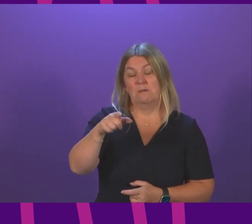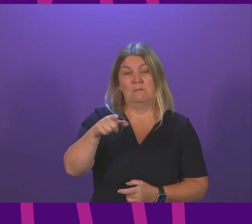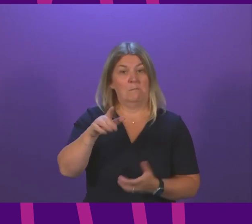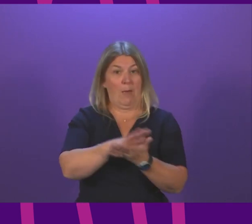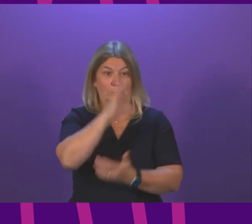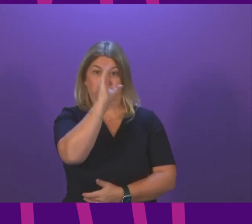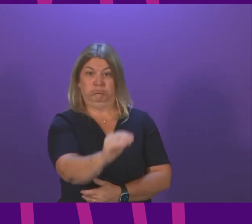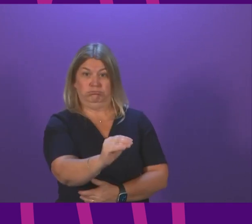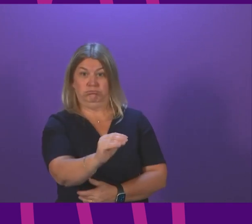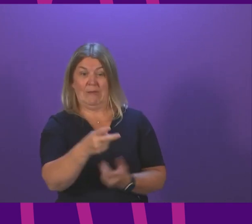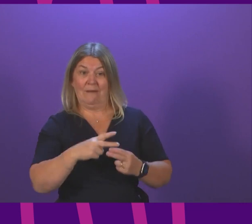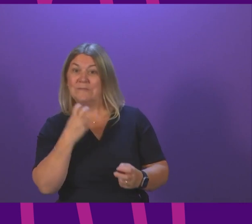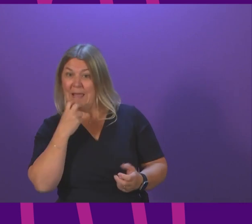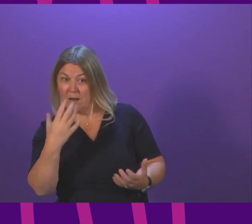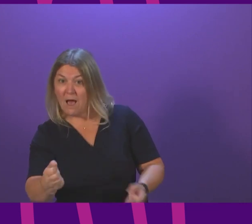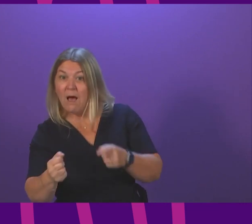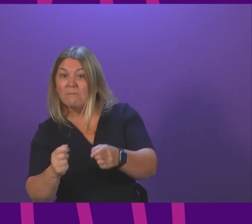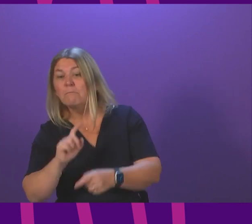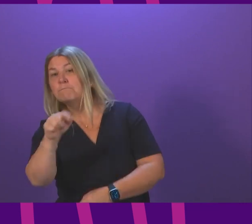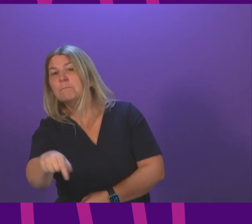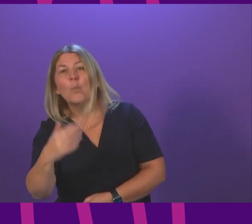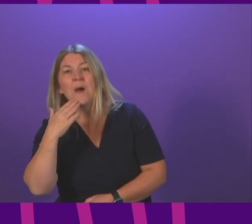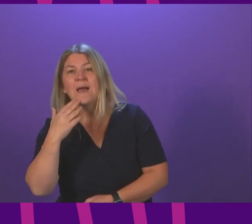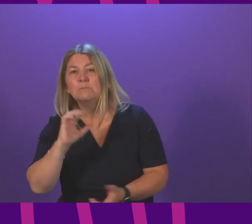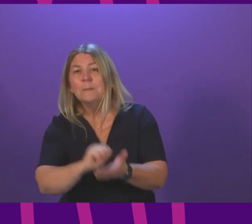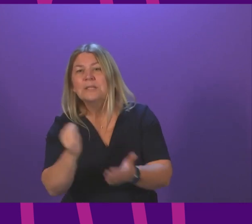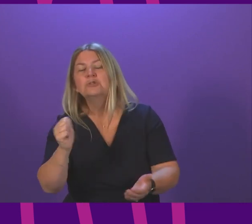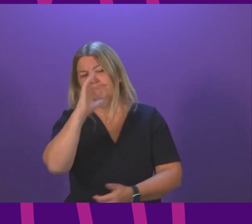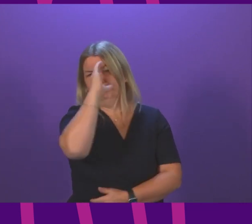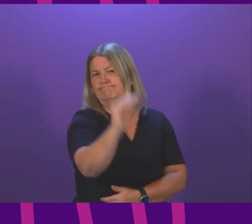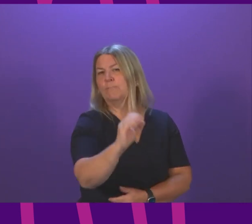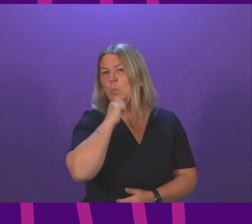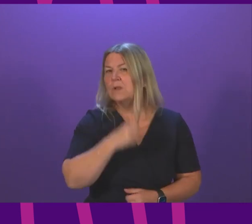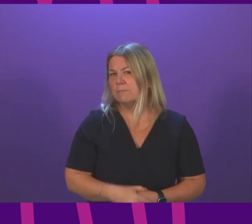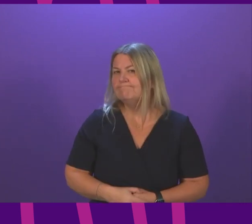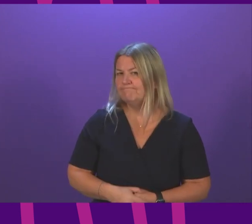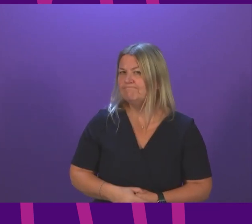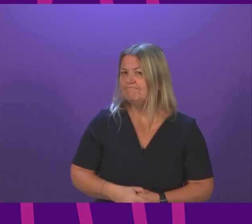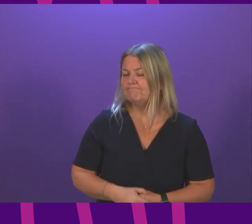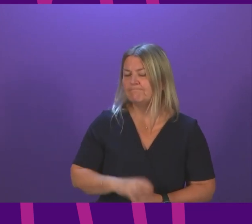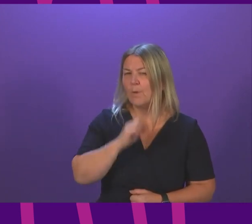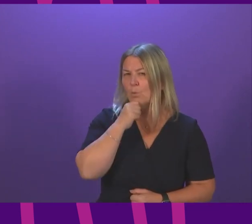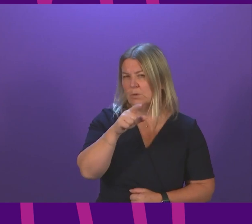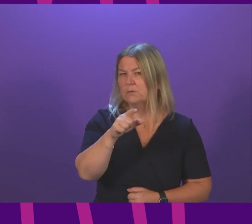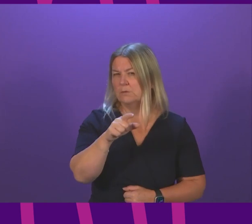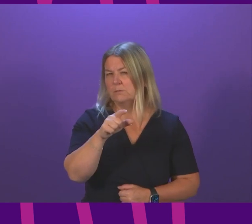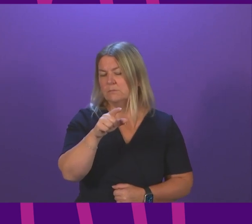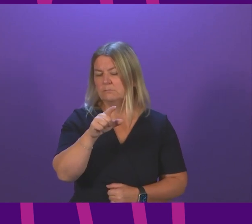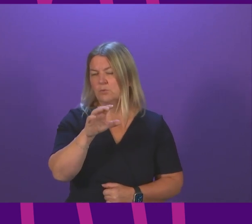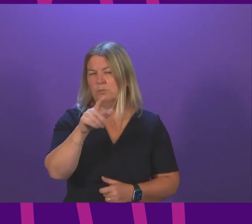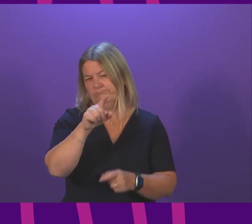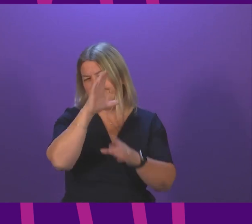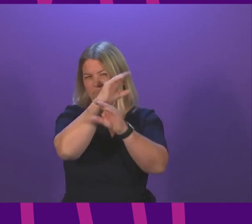set a date on which that will be published and I'll ask the relevant minister to write to the member as soon as possible